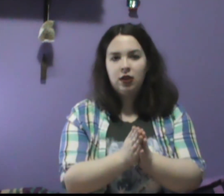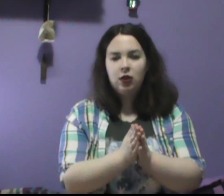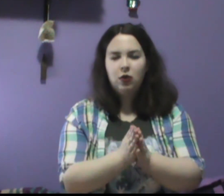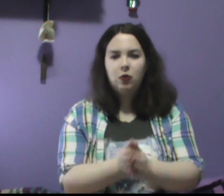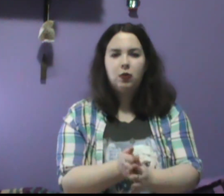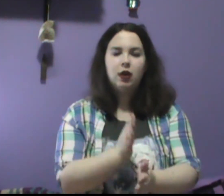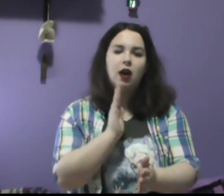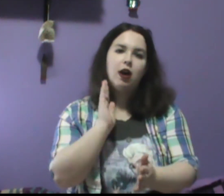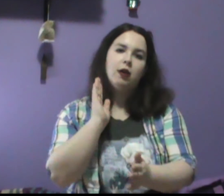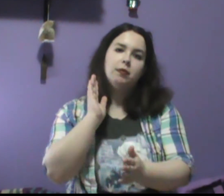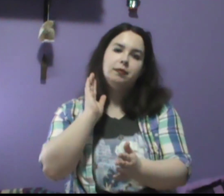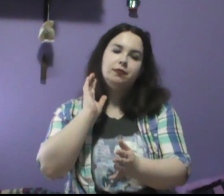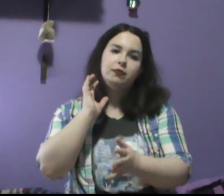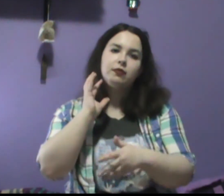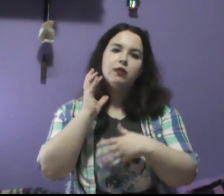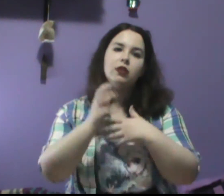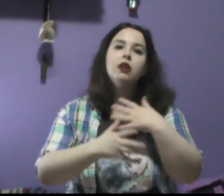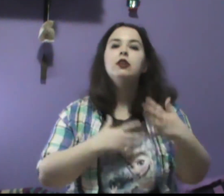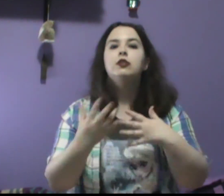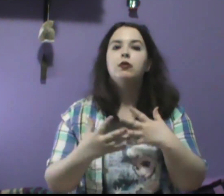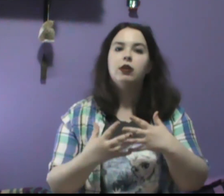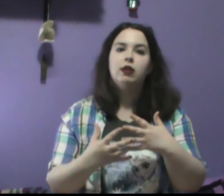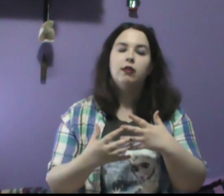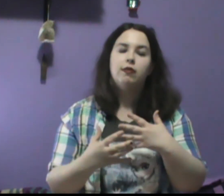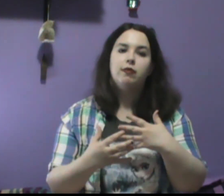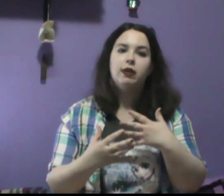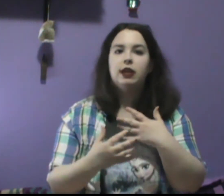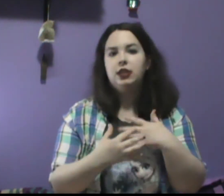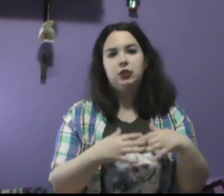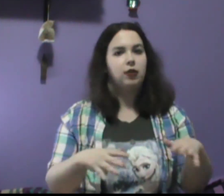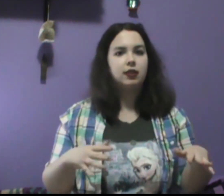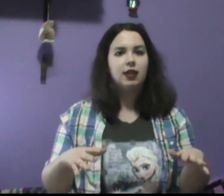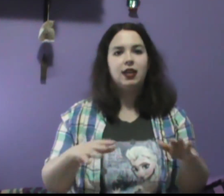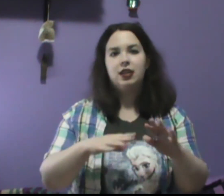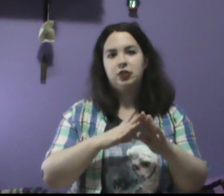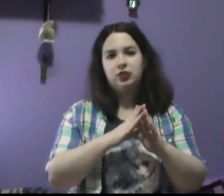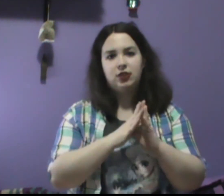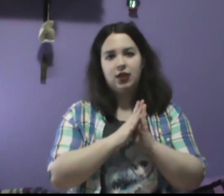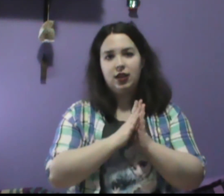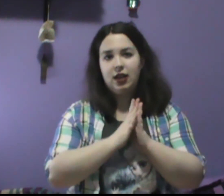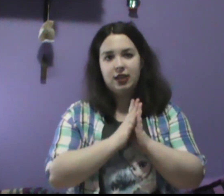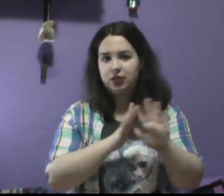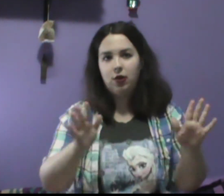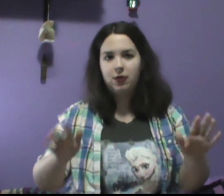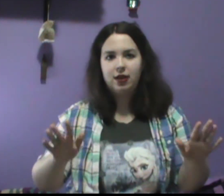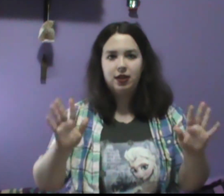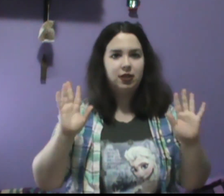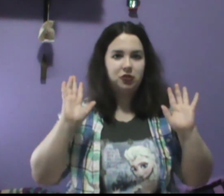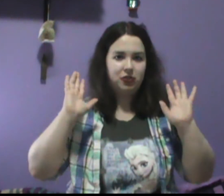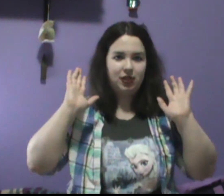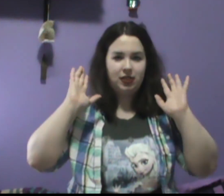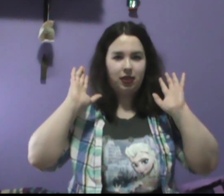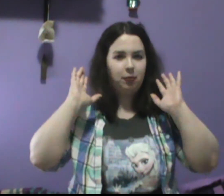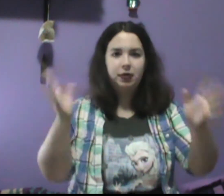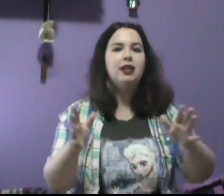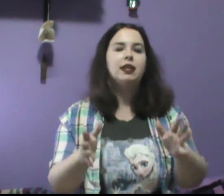who, um, sort of is struggling and just has no one and just is completely